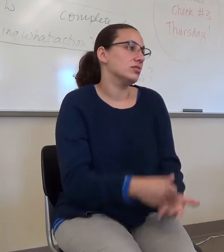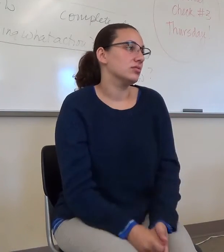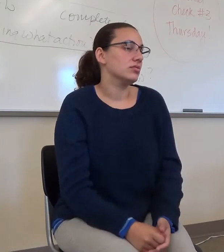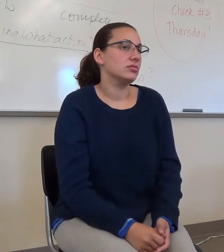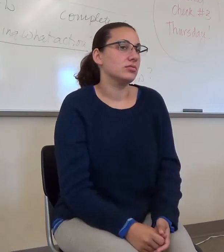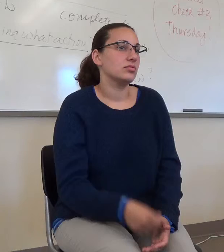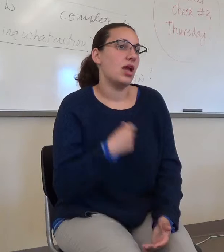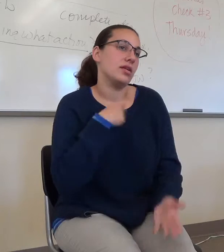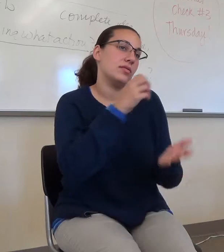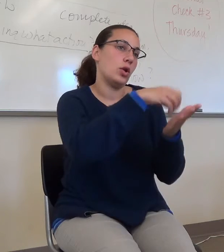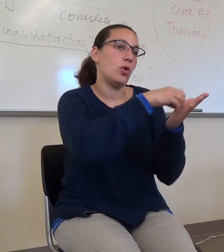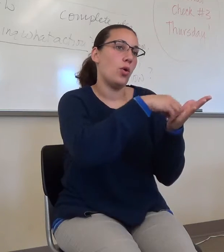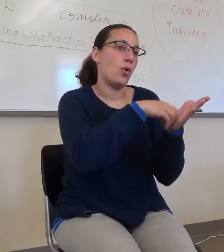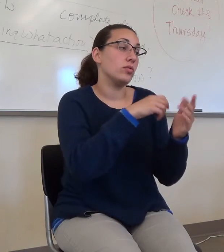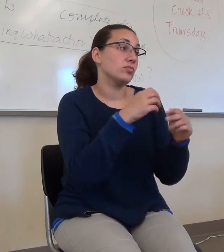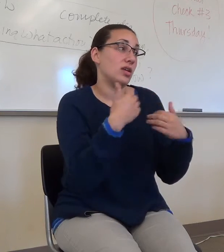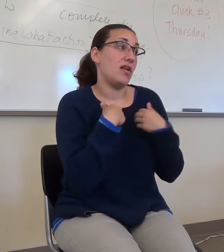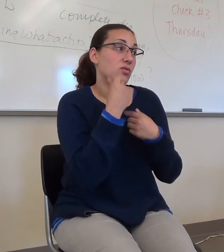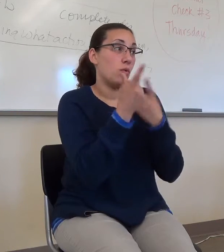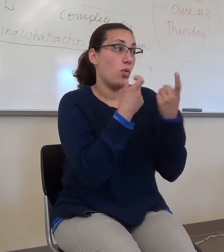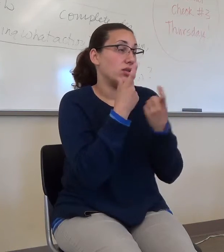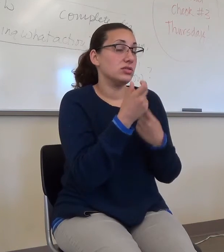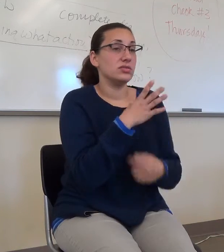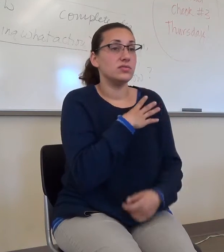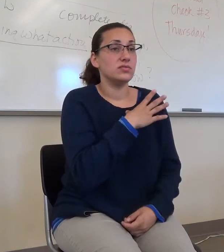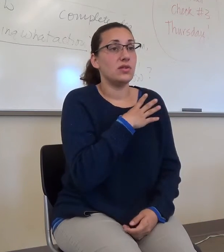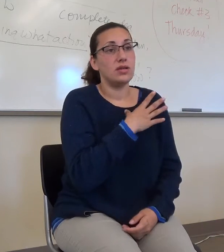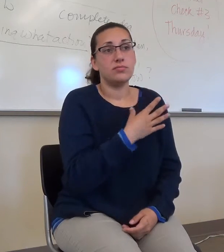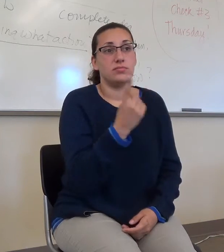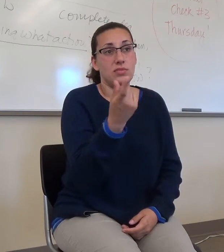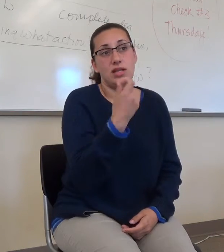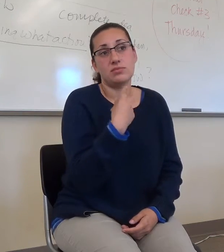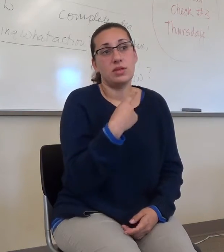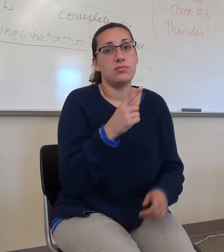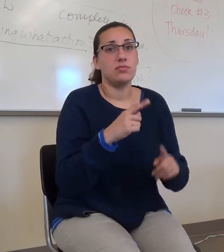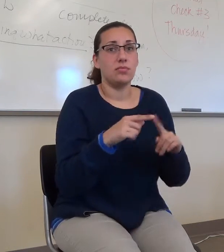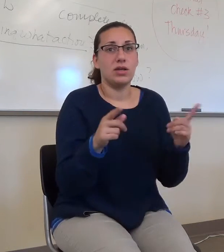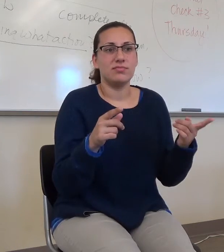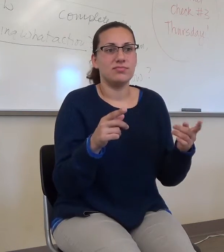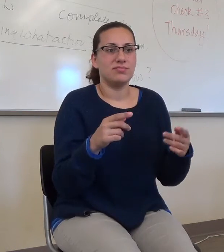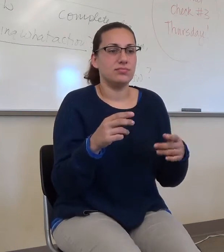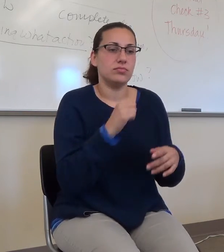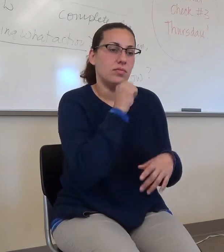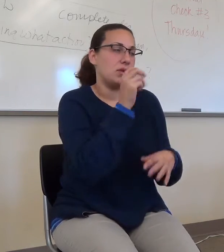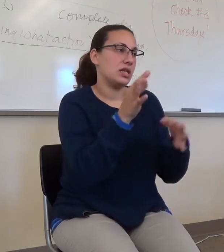note. So if you have a question about that, ask me. But I usually don't spend time schooling over them. Okay.